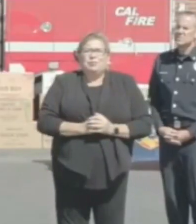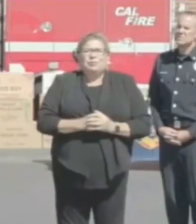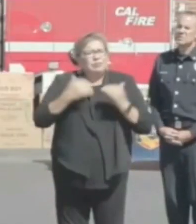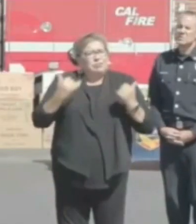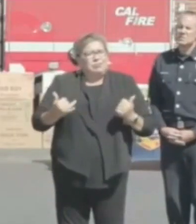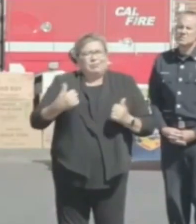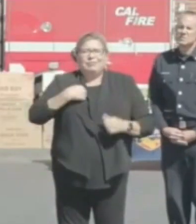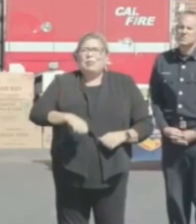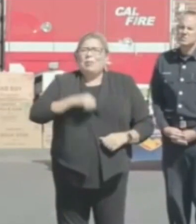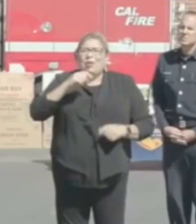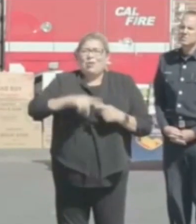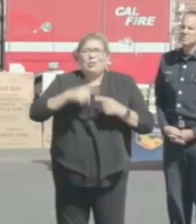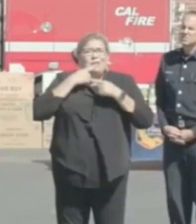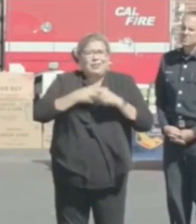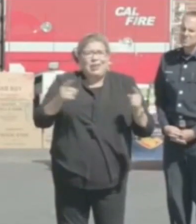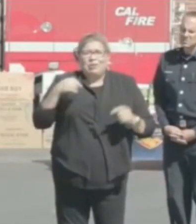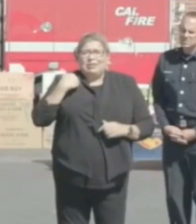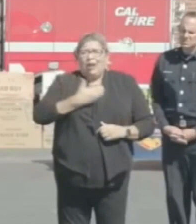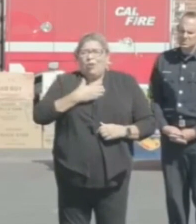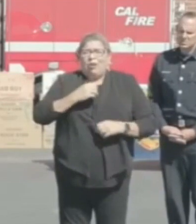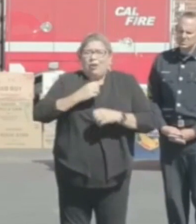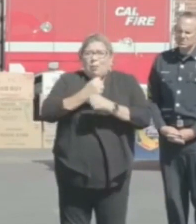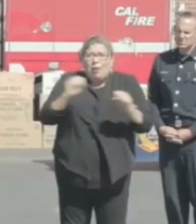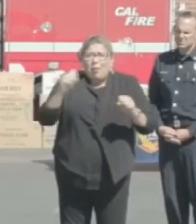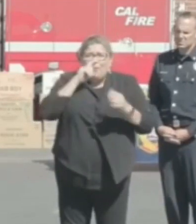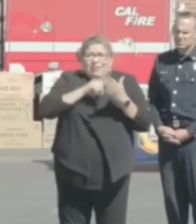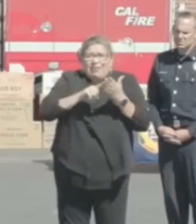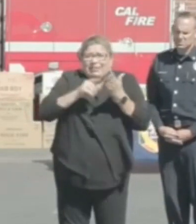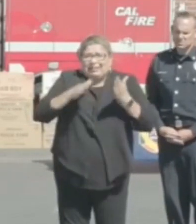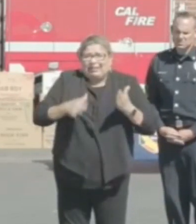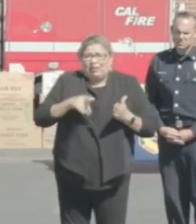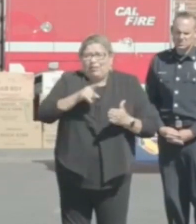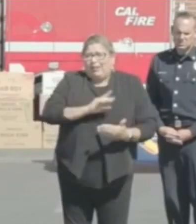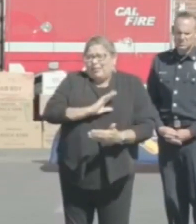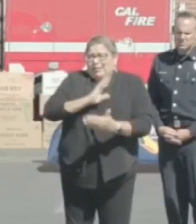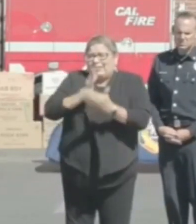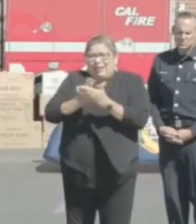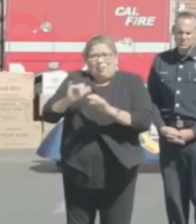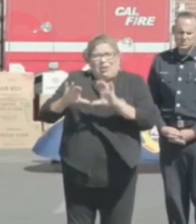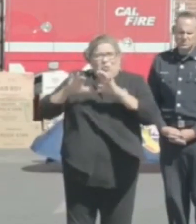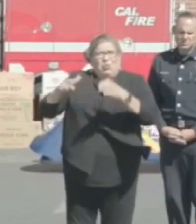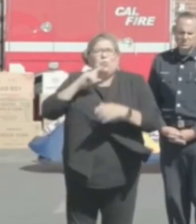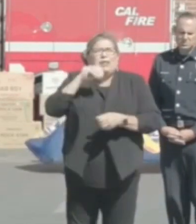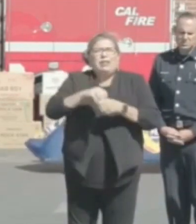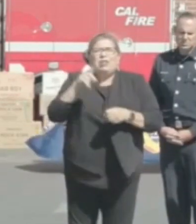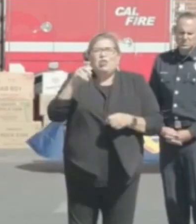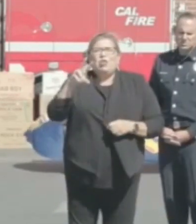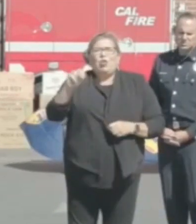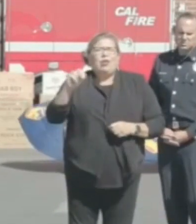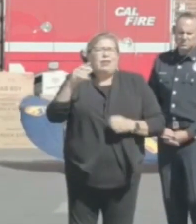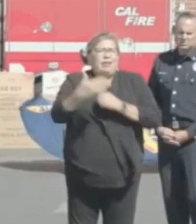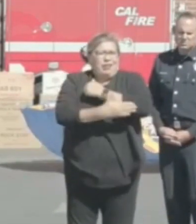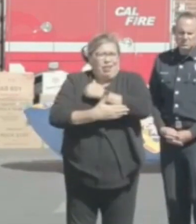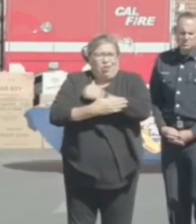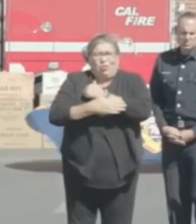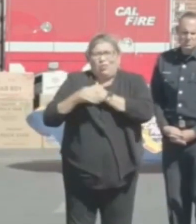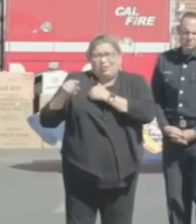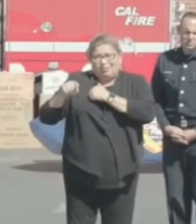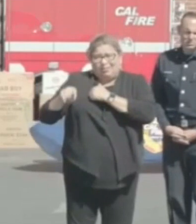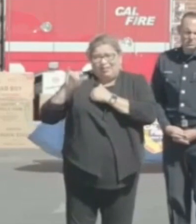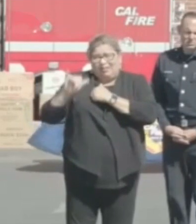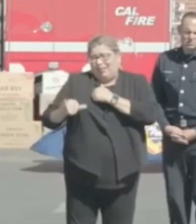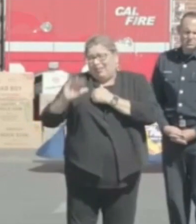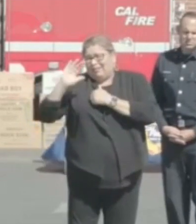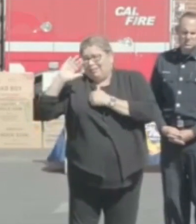There are some bomb investigators. Stopped an unlicensed group out of Kern County, who had allegedly. Been